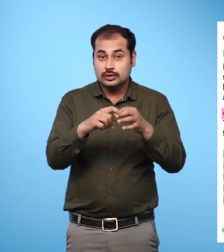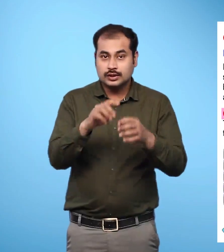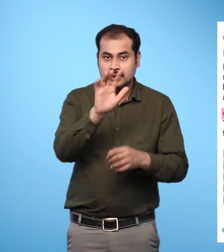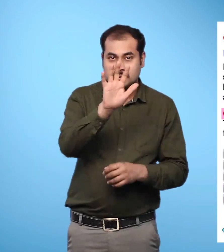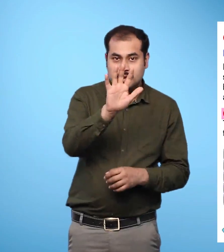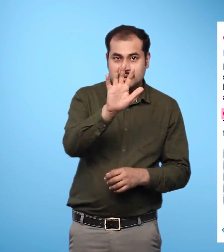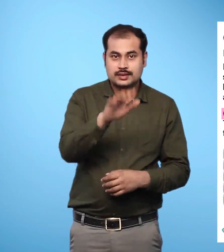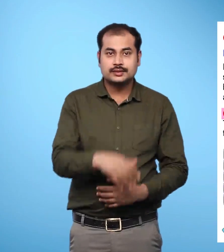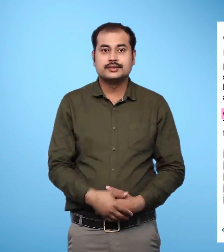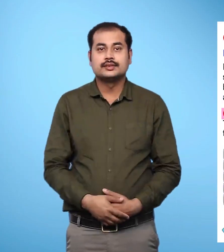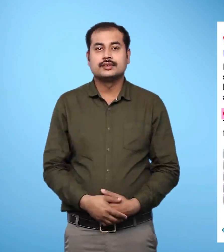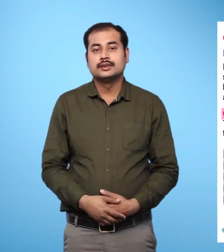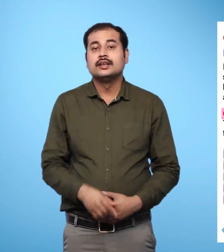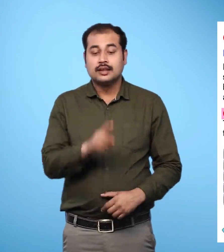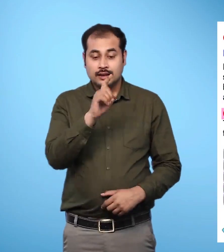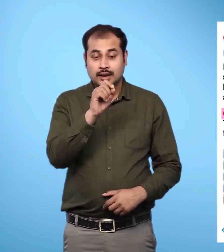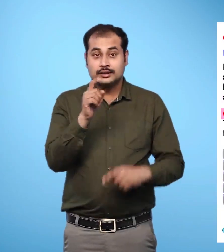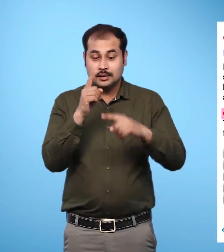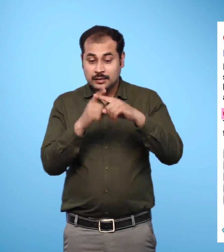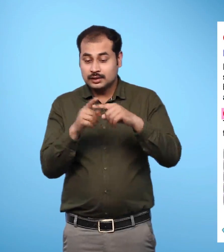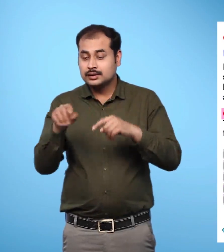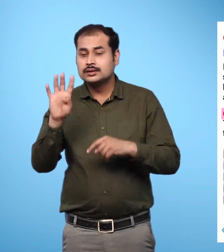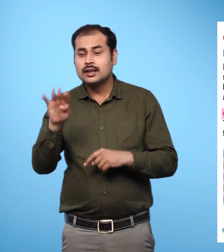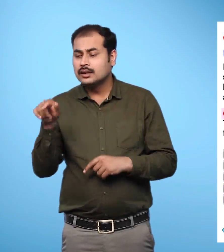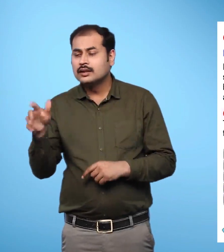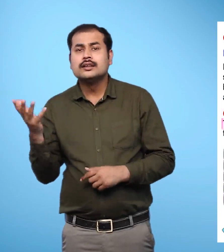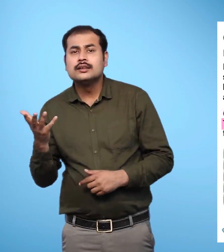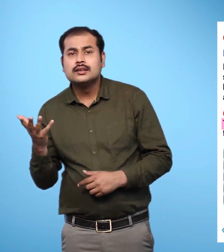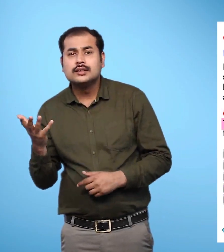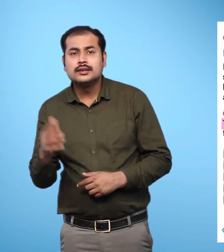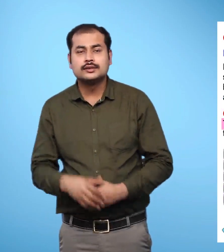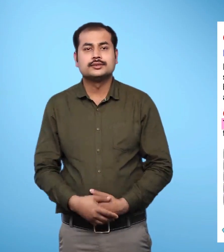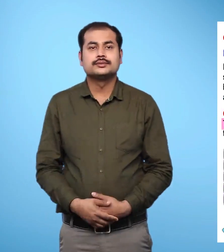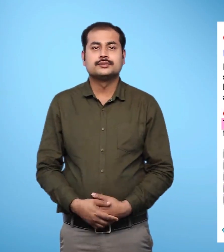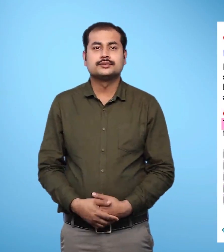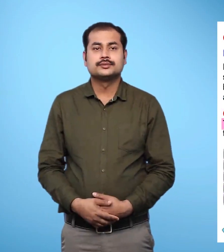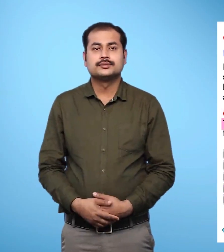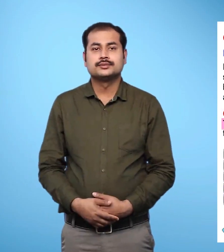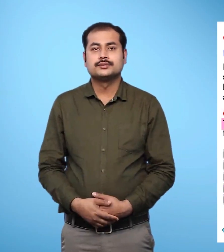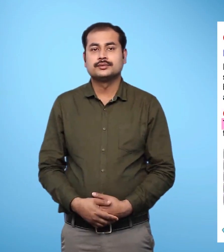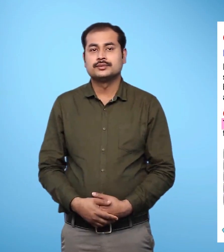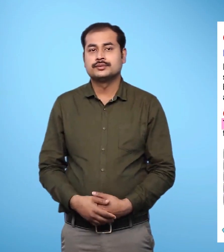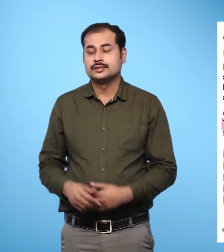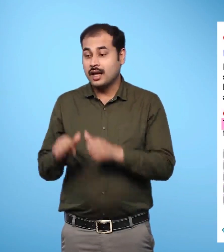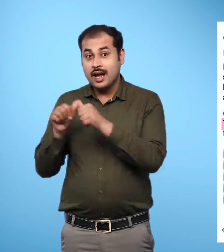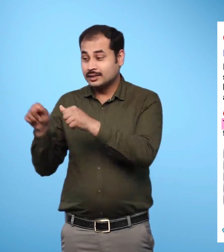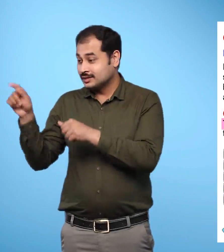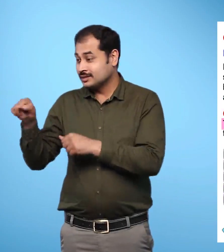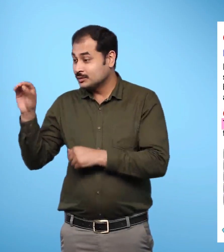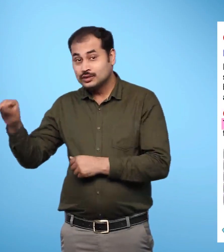Question is 10 plus 4? This question is solved as an example and